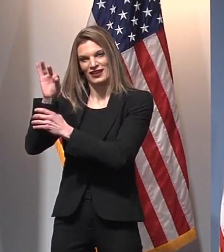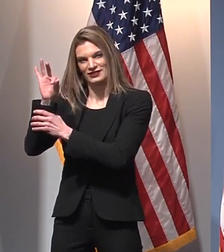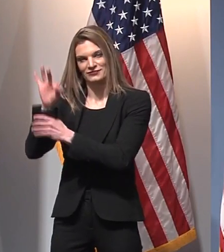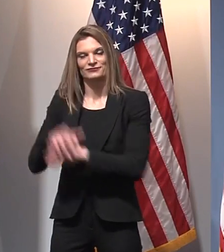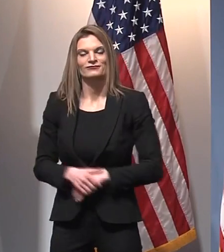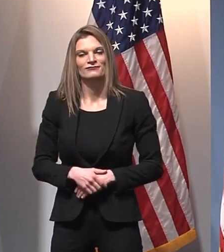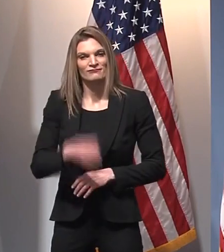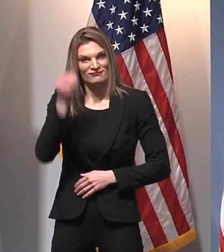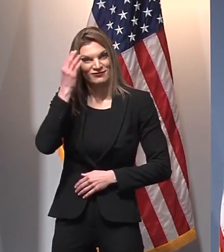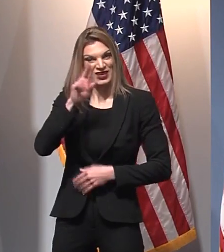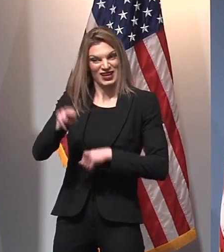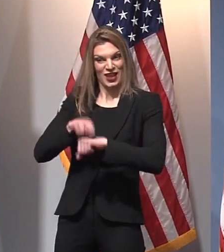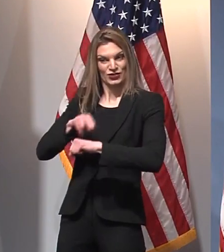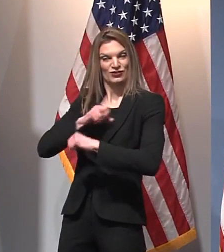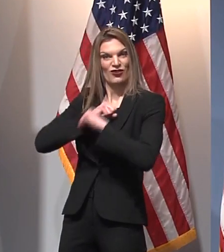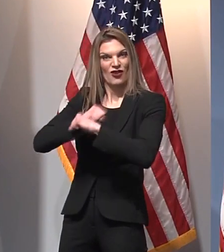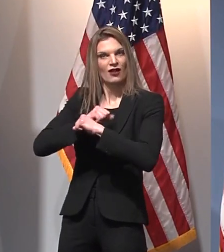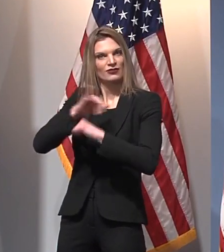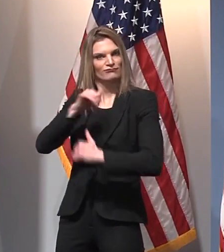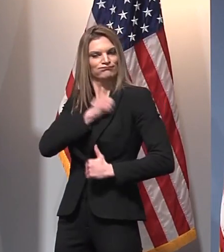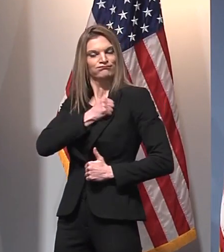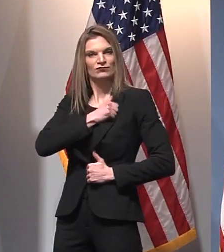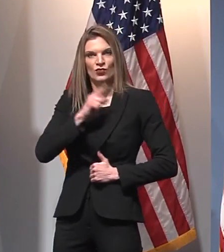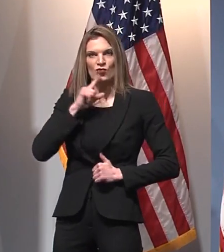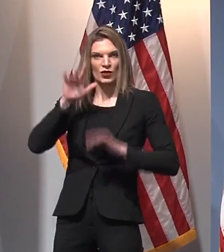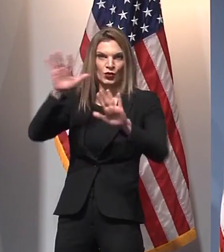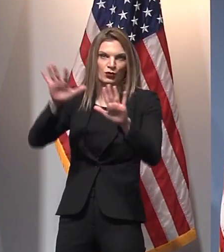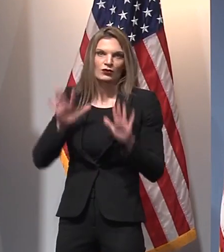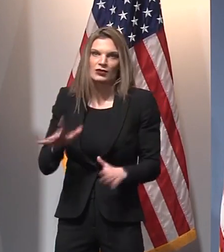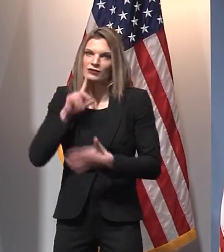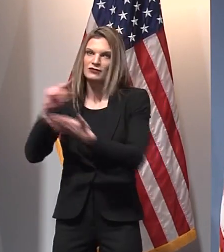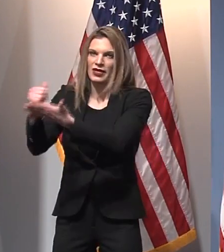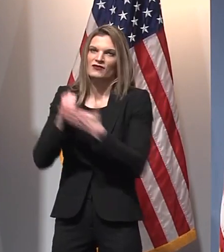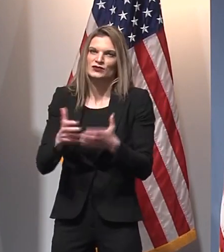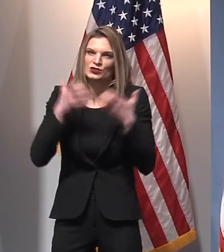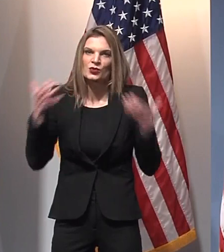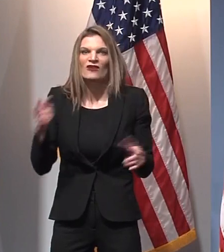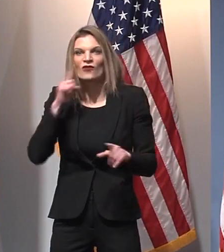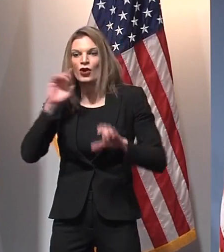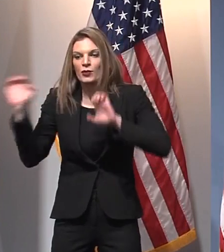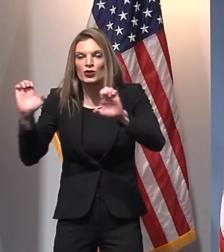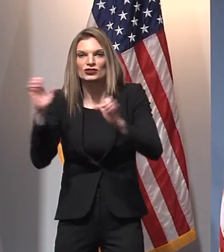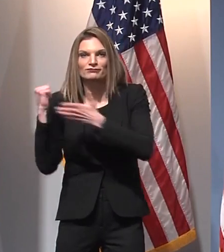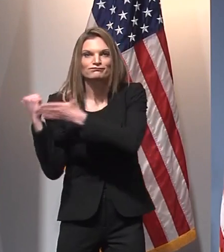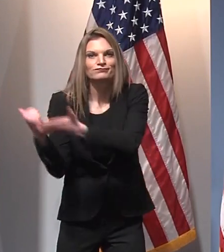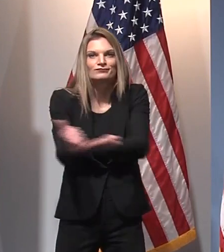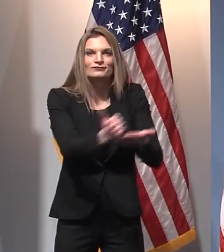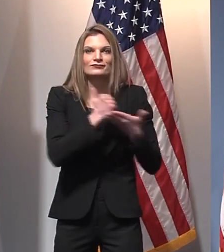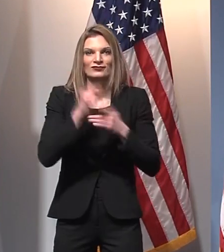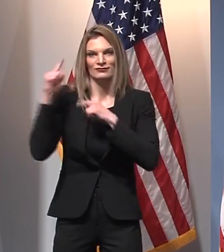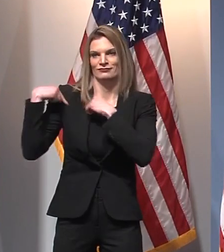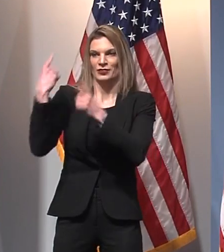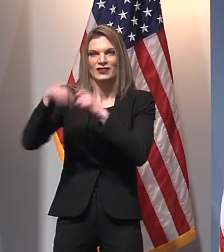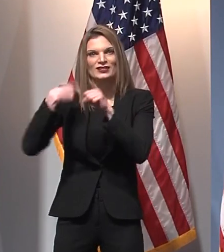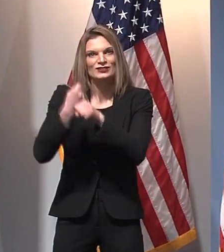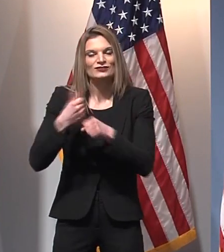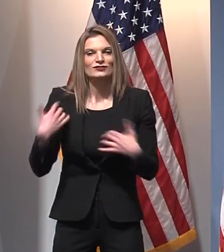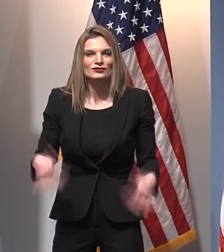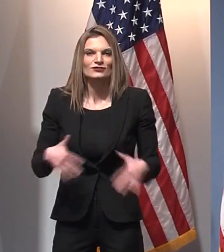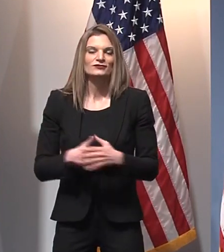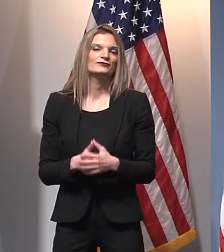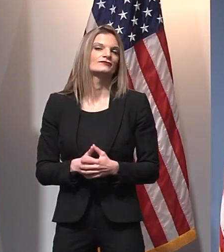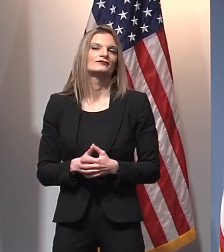incredible and absolutely critical to our state's emergency response and relief efforts over the course of this last year with COVID.